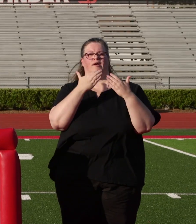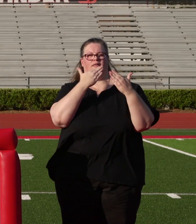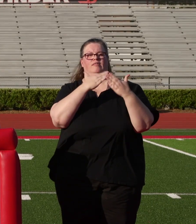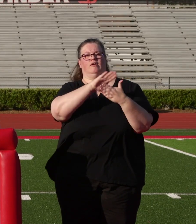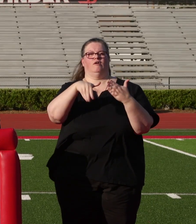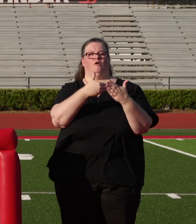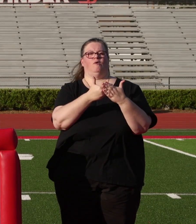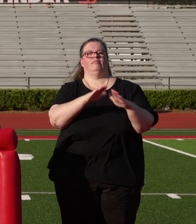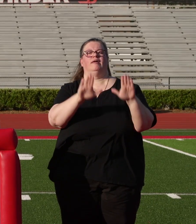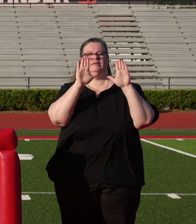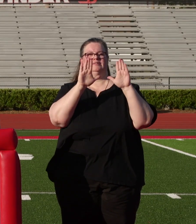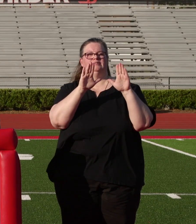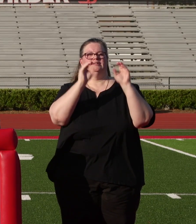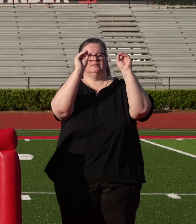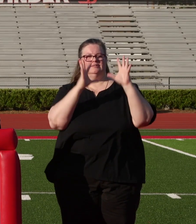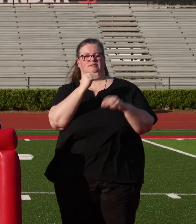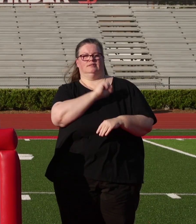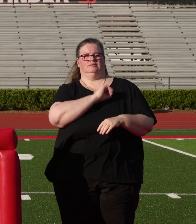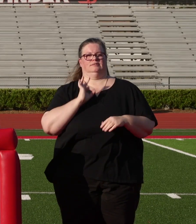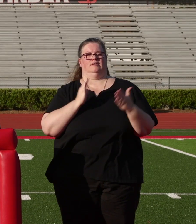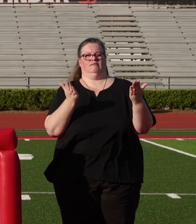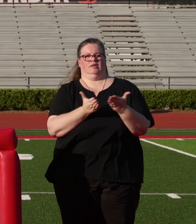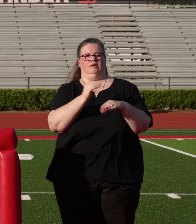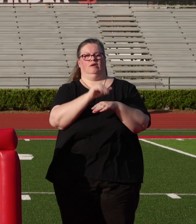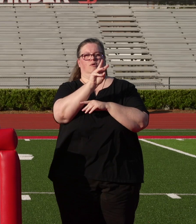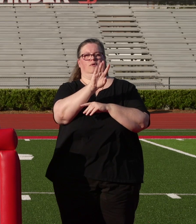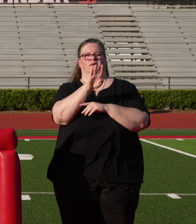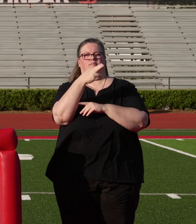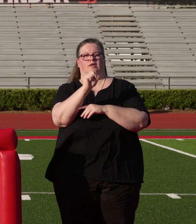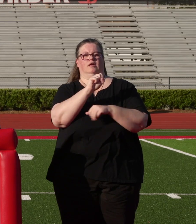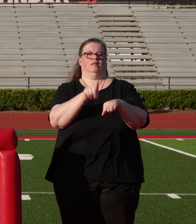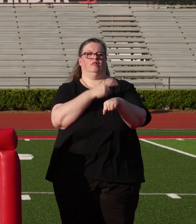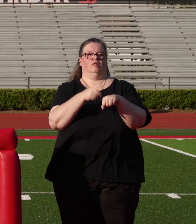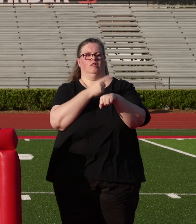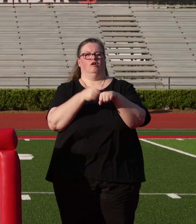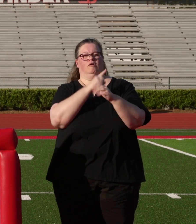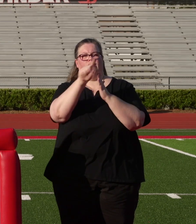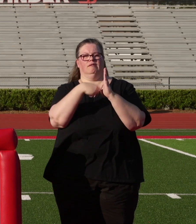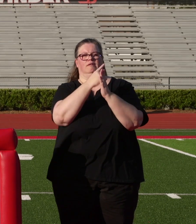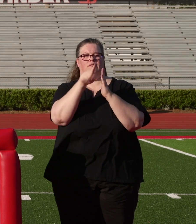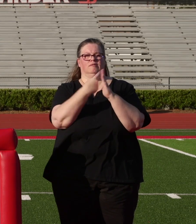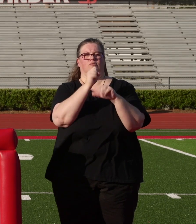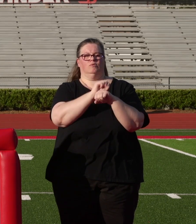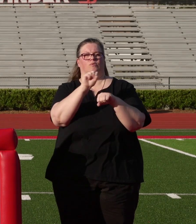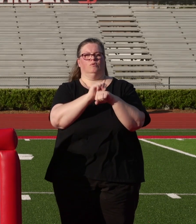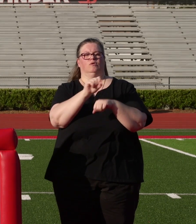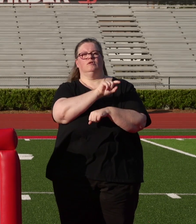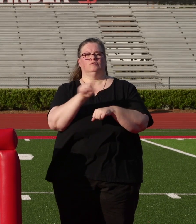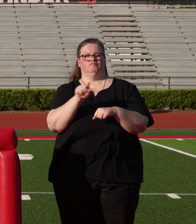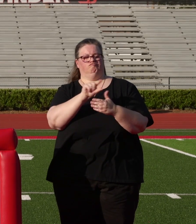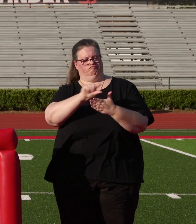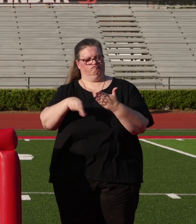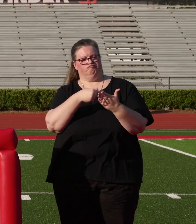of the outstanding teachers and staff of Weiner Barrow High School for your hard work and long hours helping these soon-to-be graduates earn their way to this